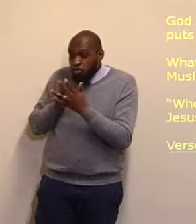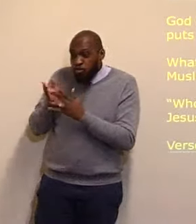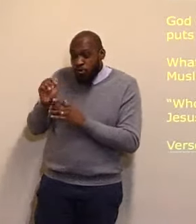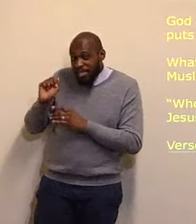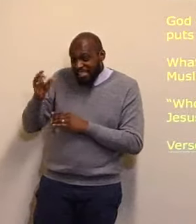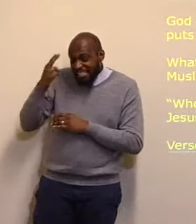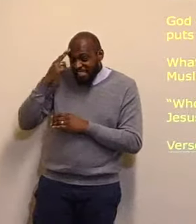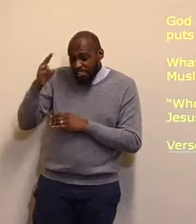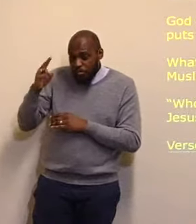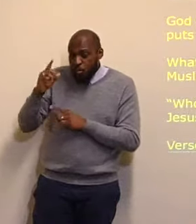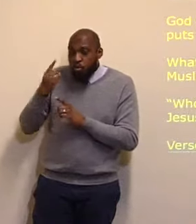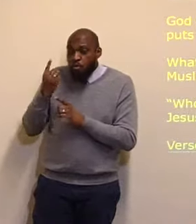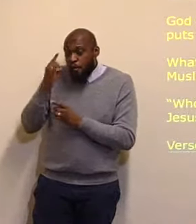believe in him,